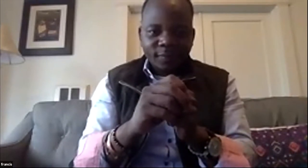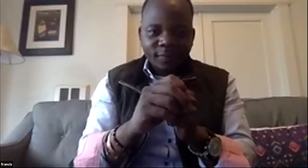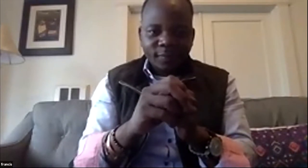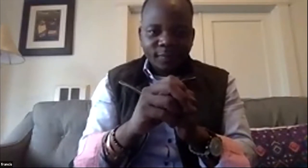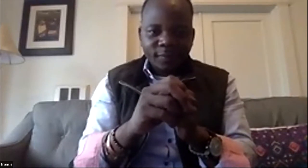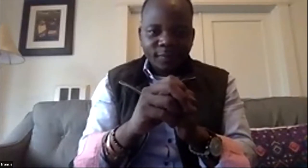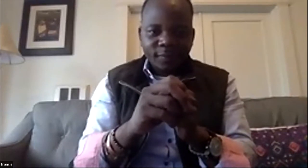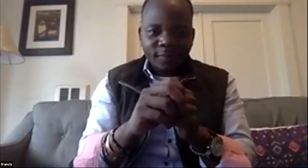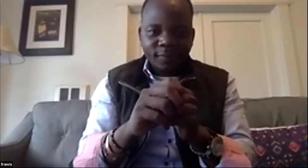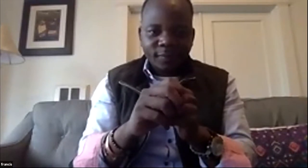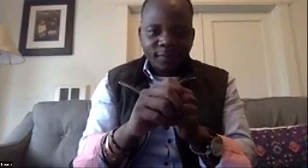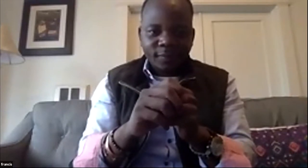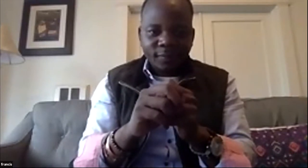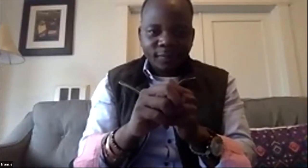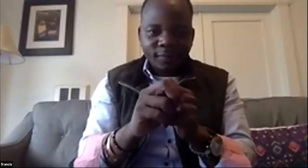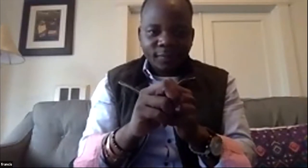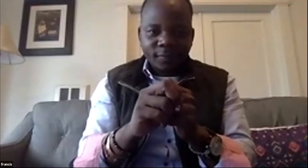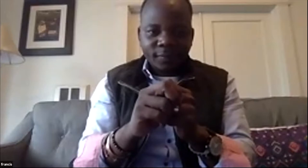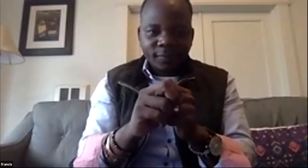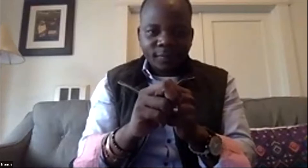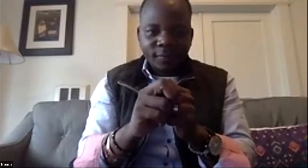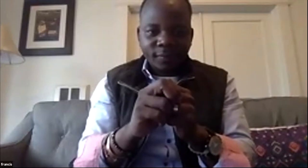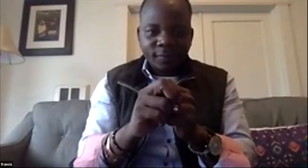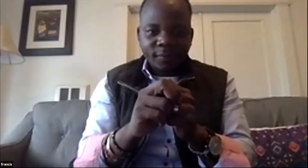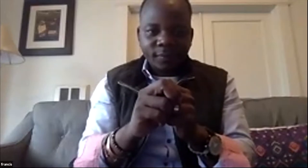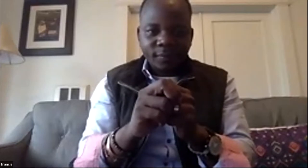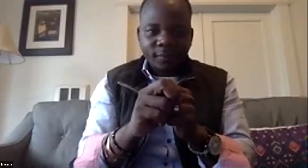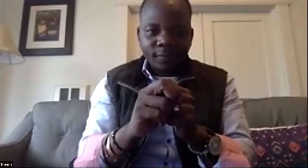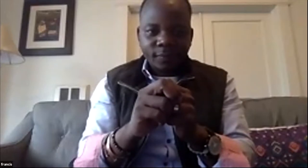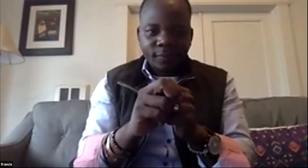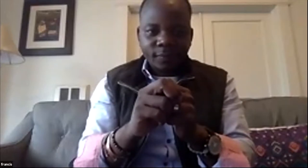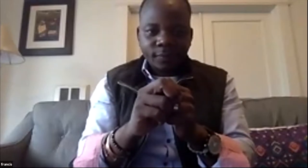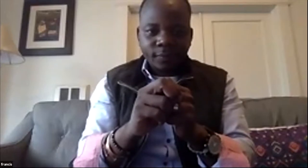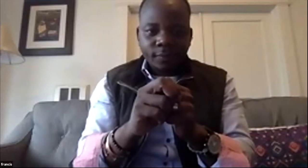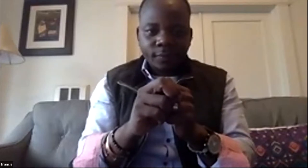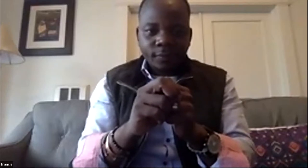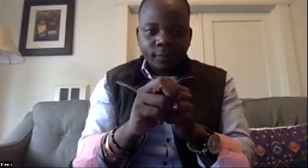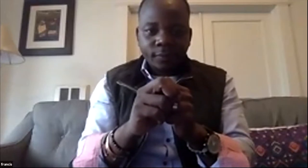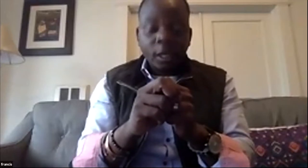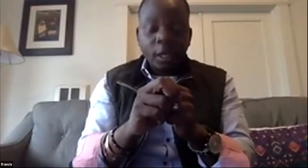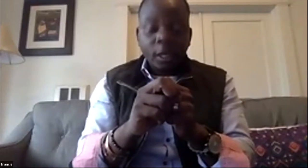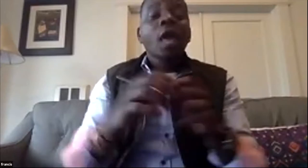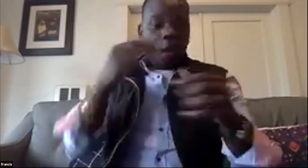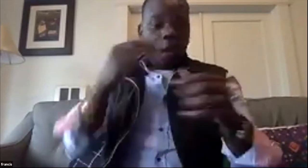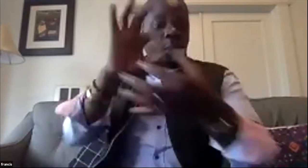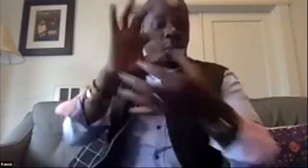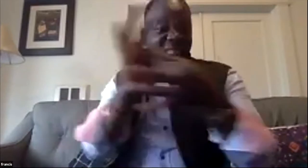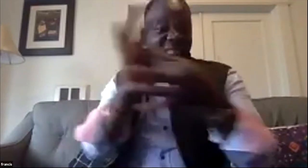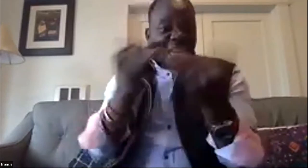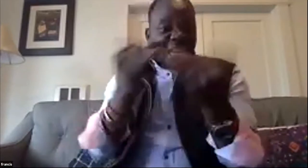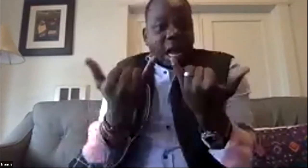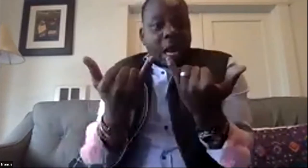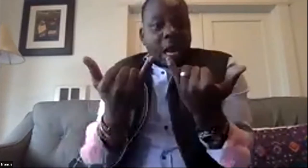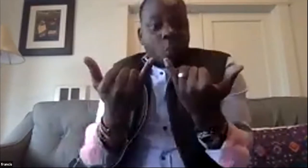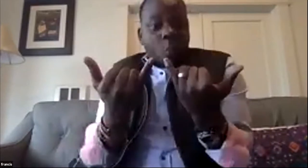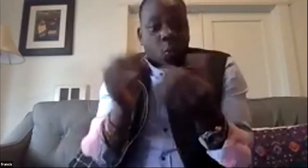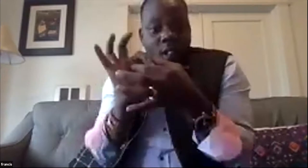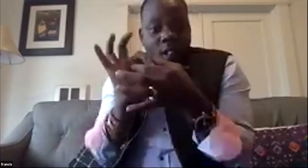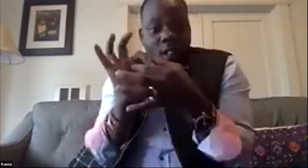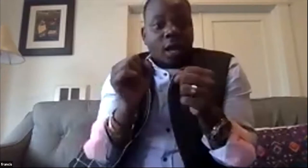so you have that group in massachusetts helping you with the with the blueprint and